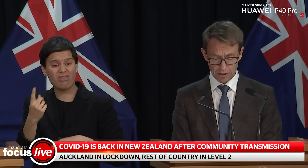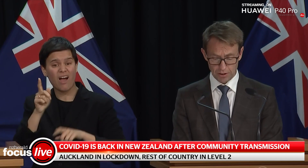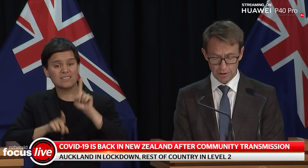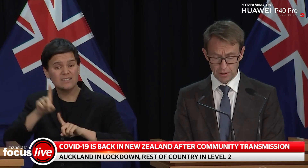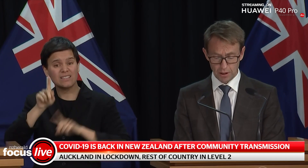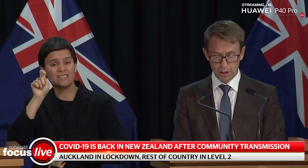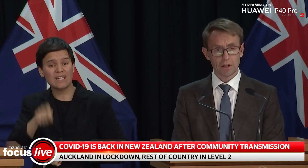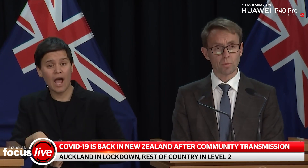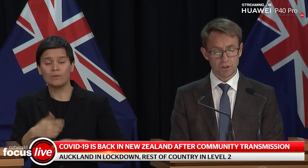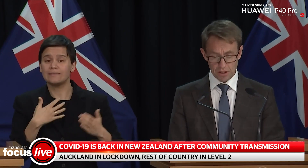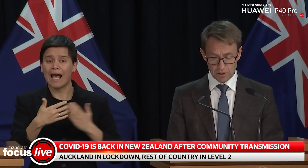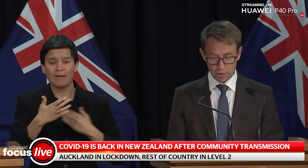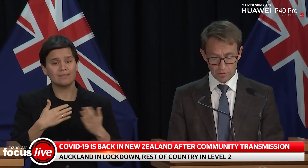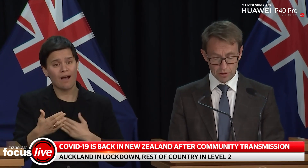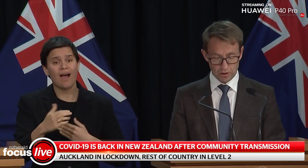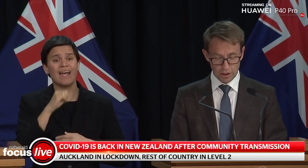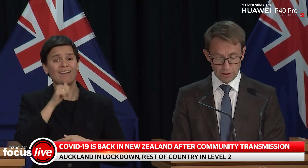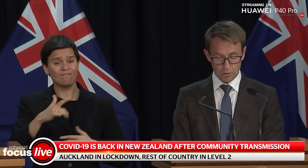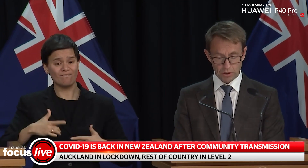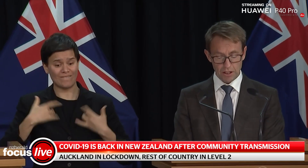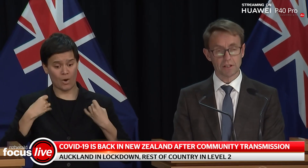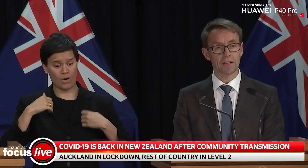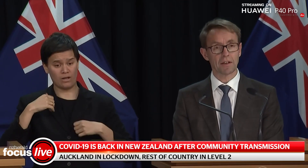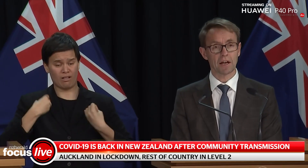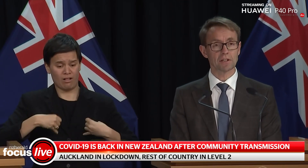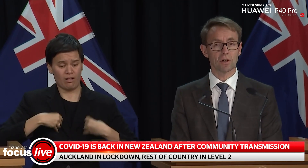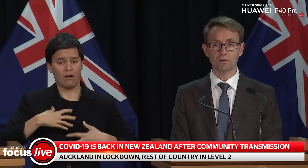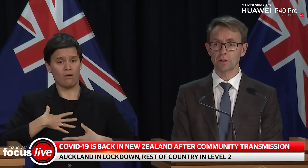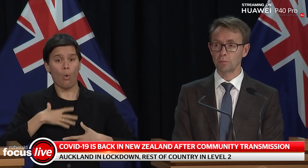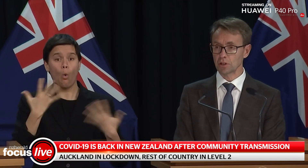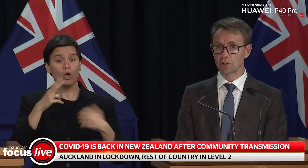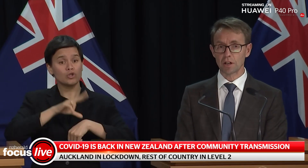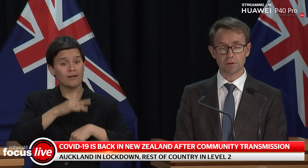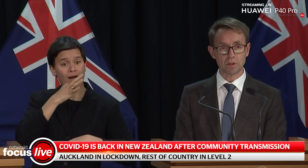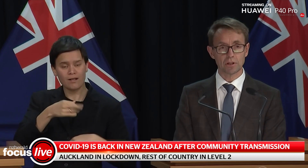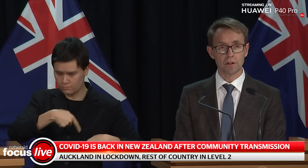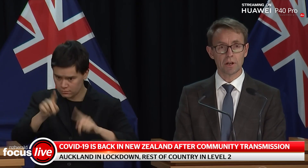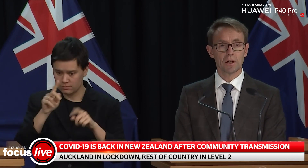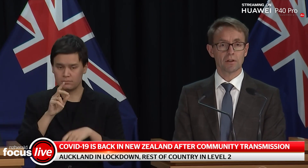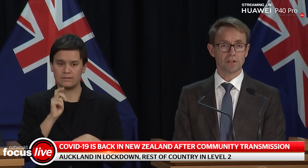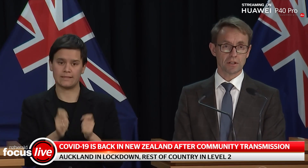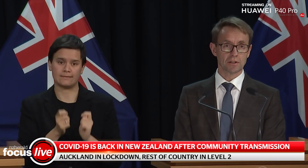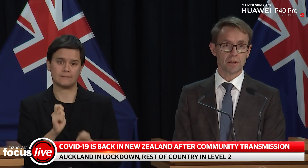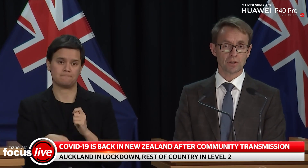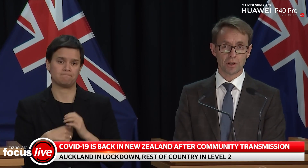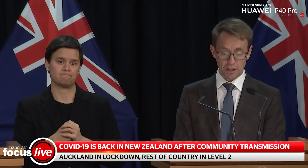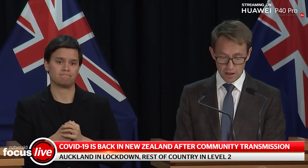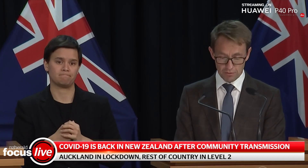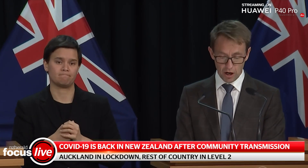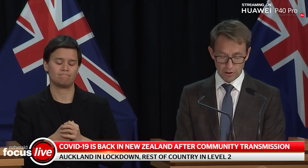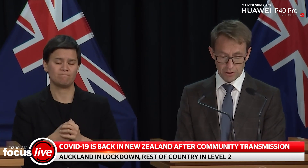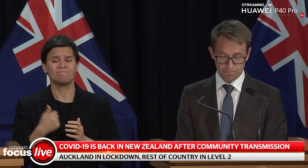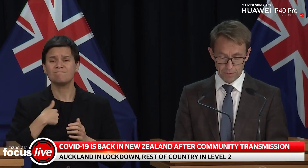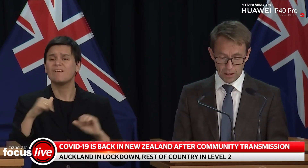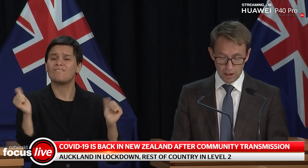for some weeks it was inevitable that New Zealand would get another case of community transmission. This is a tricky